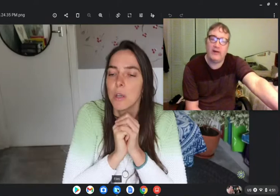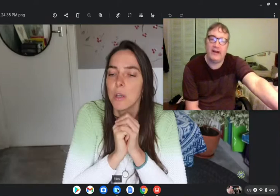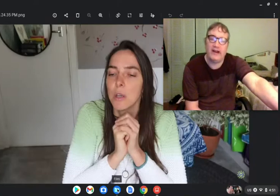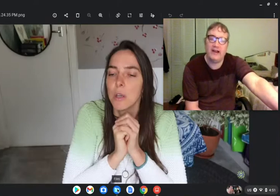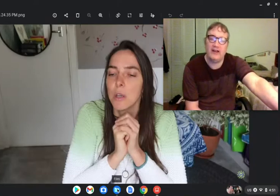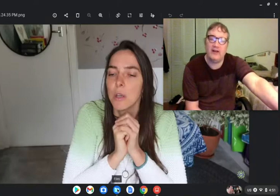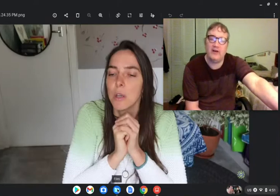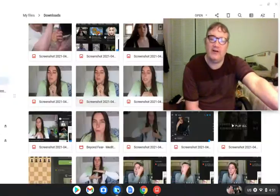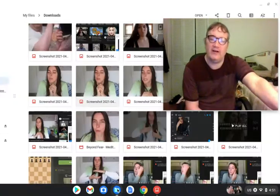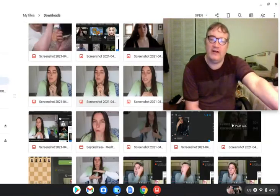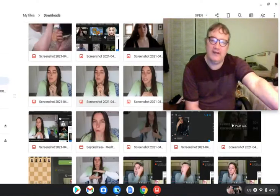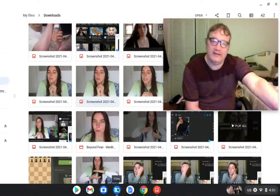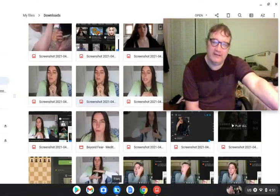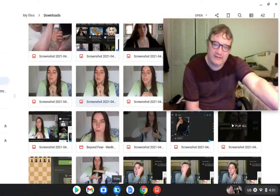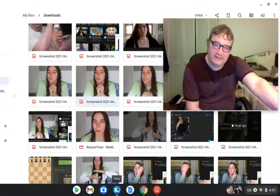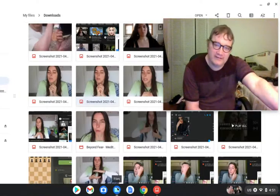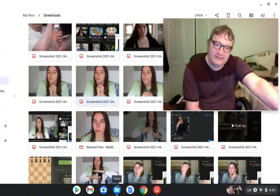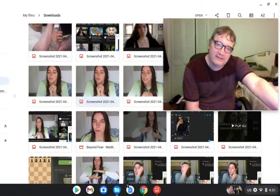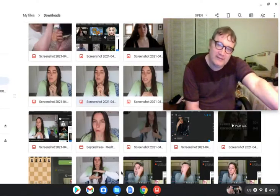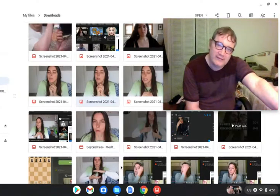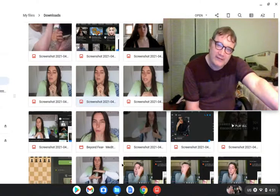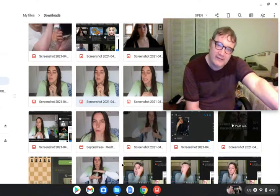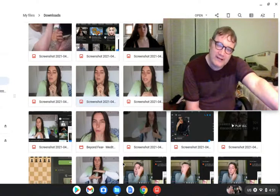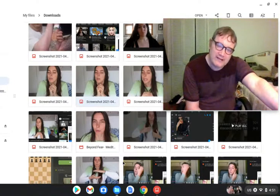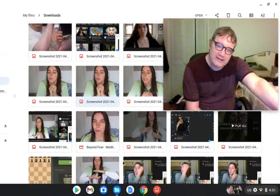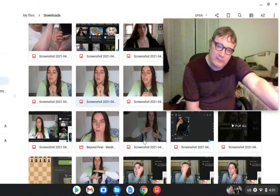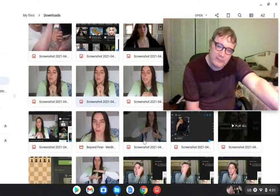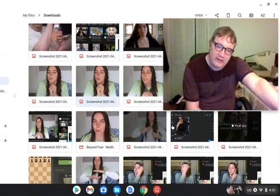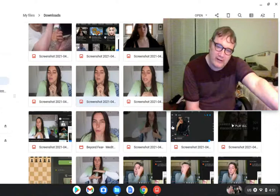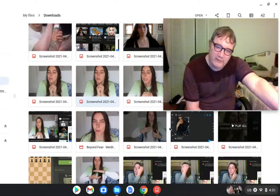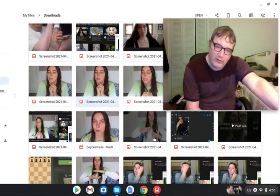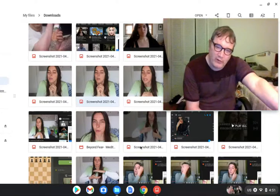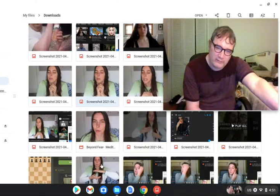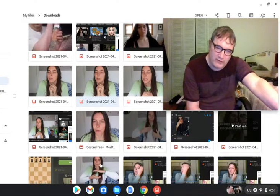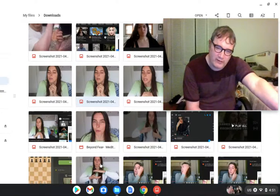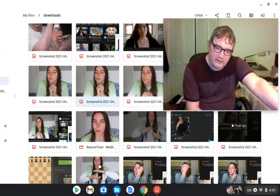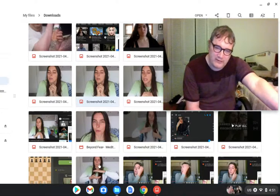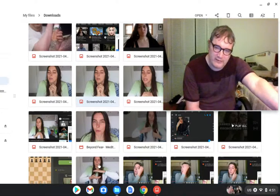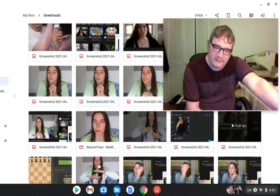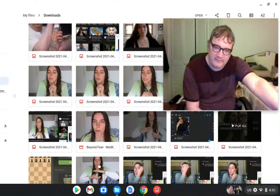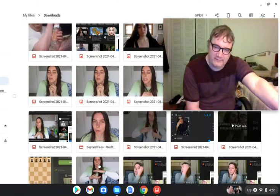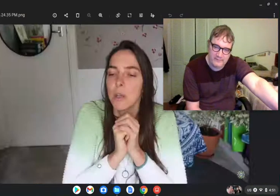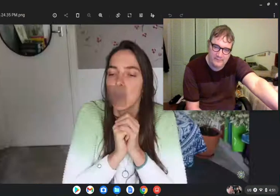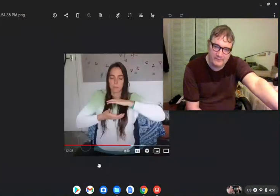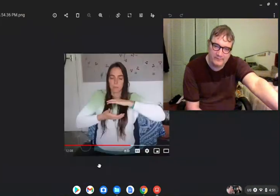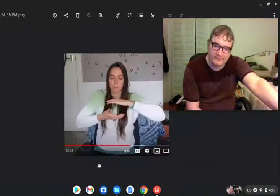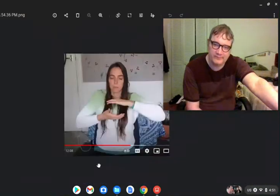long hella long let's see some more forearm shorts